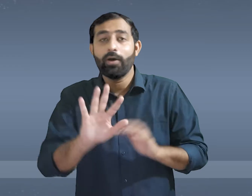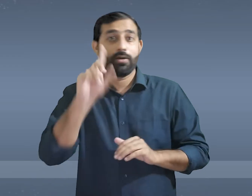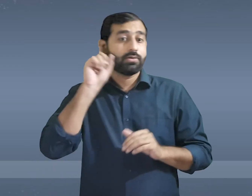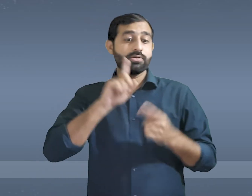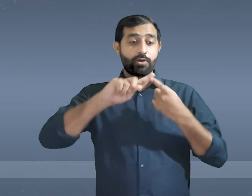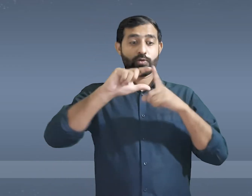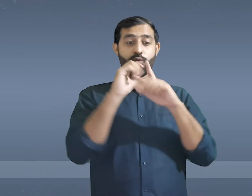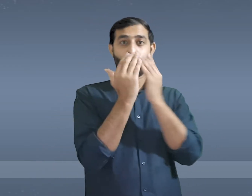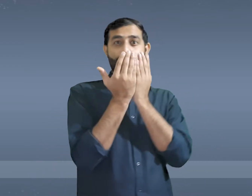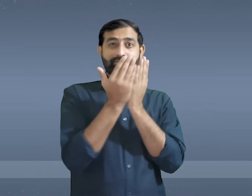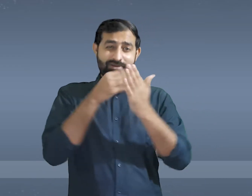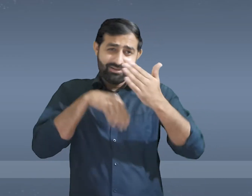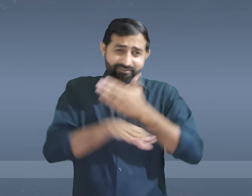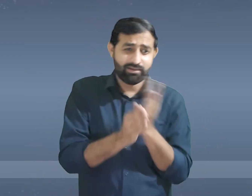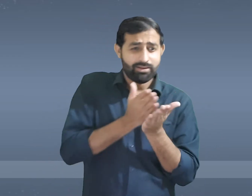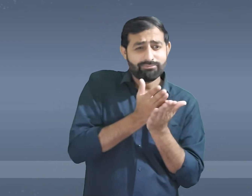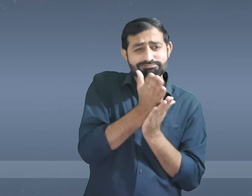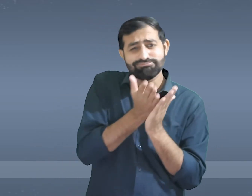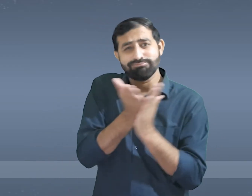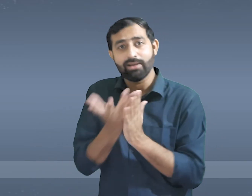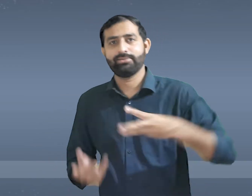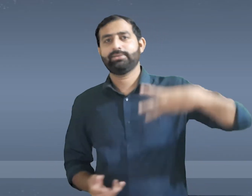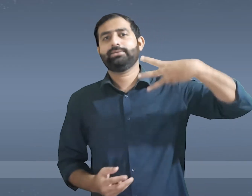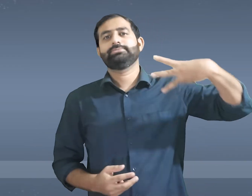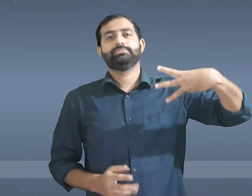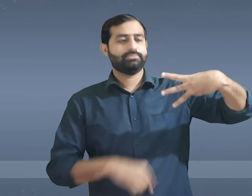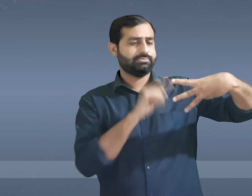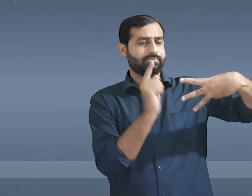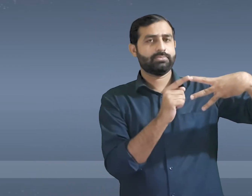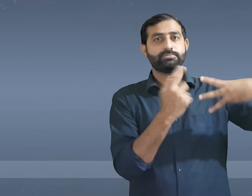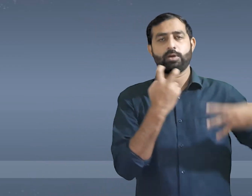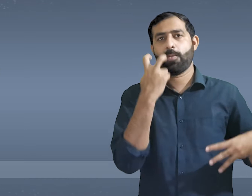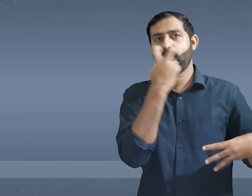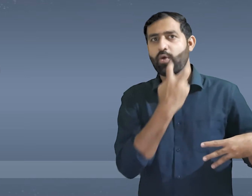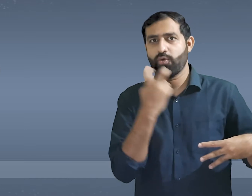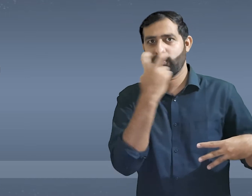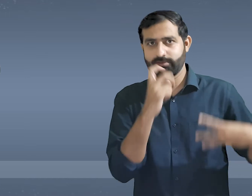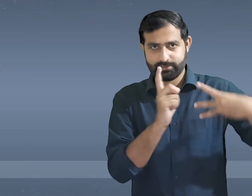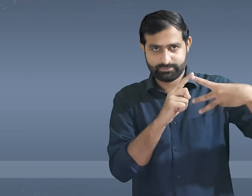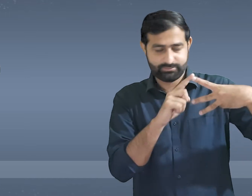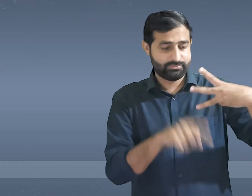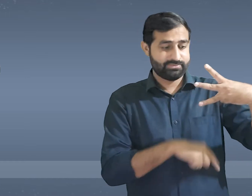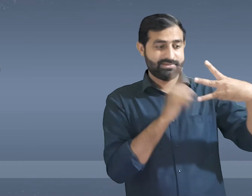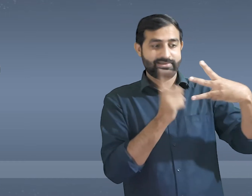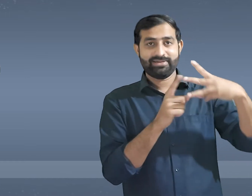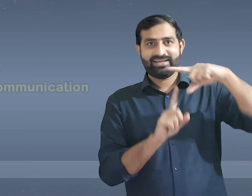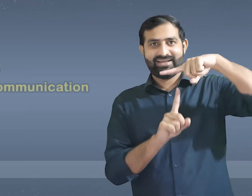There are three methods of teaching the deaf children. First oralism, second